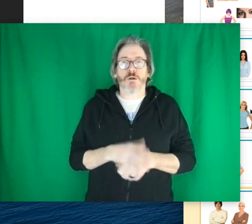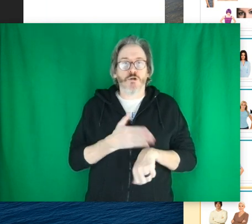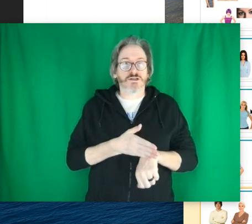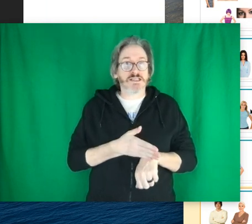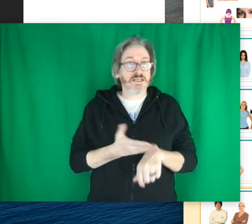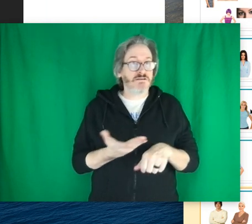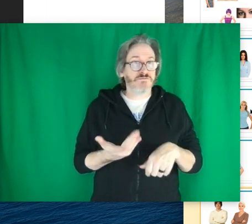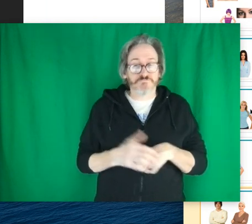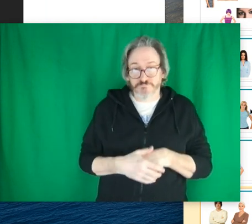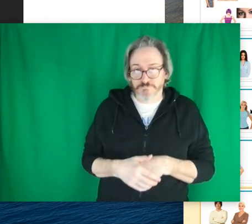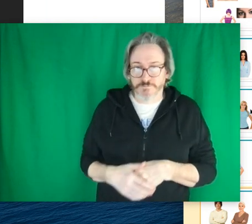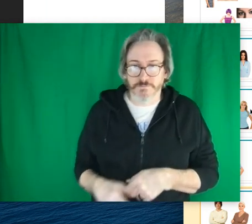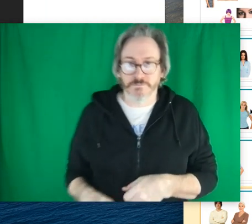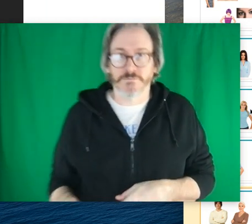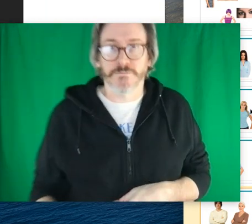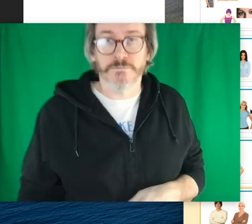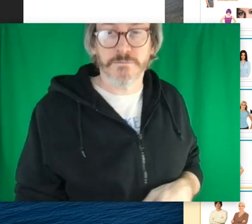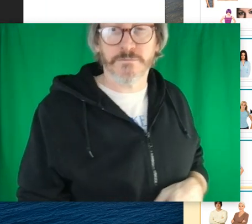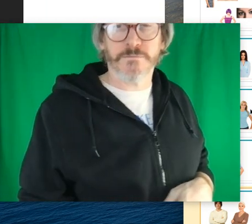Long sleeve.